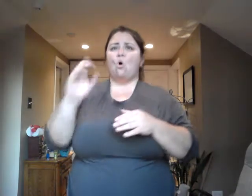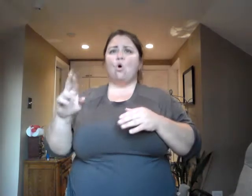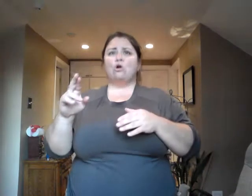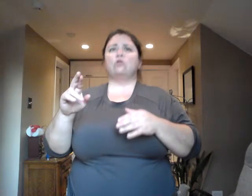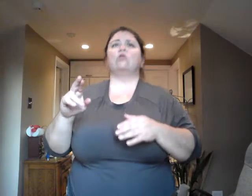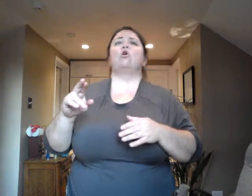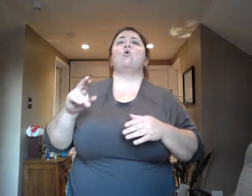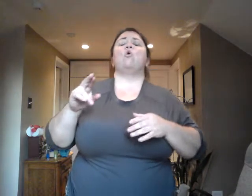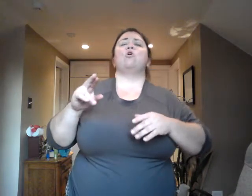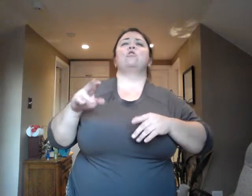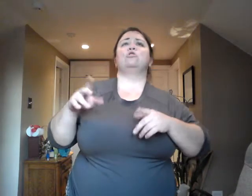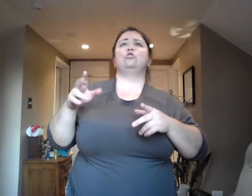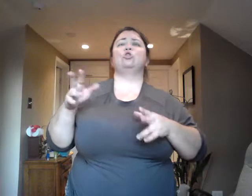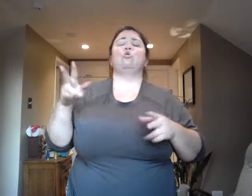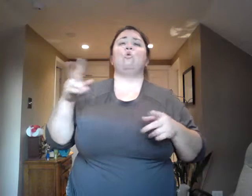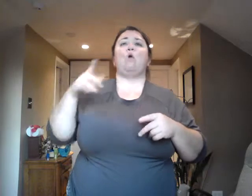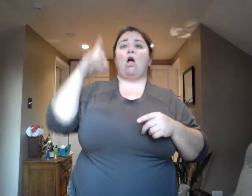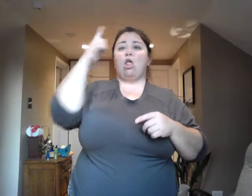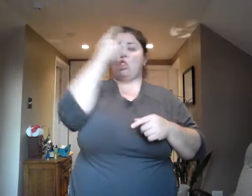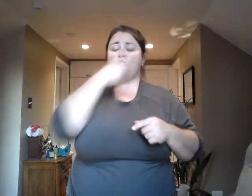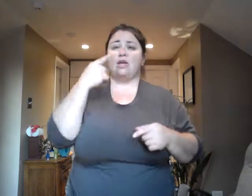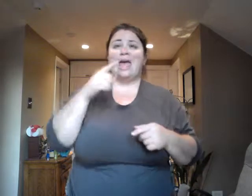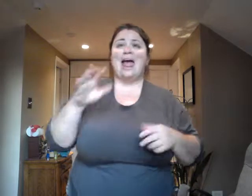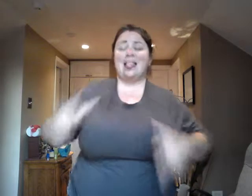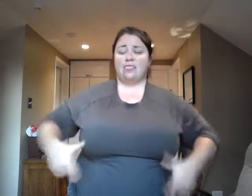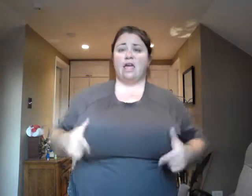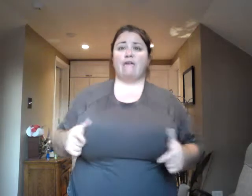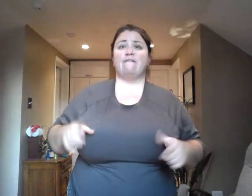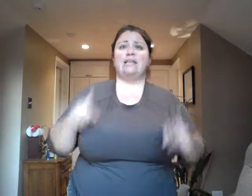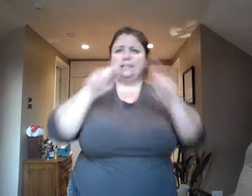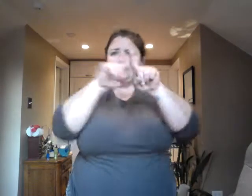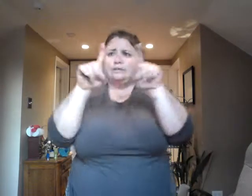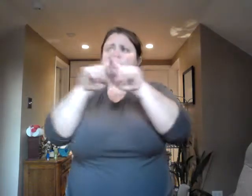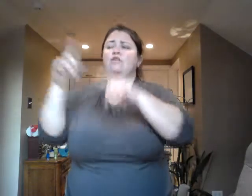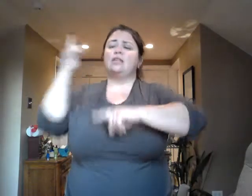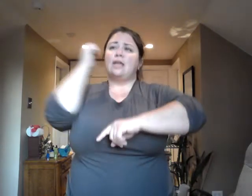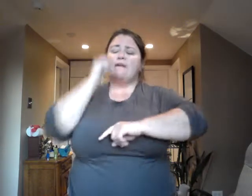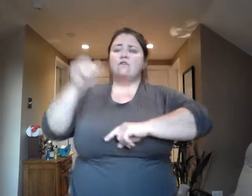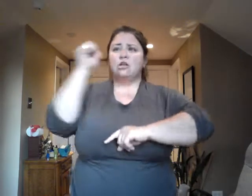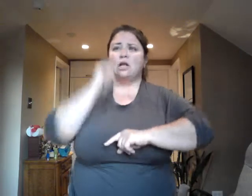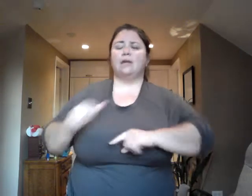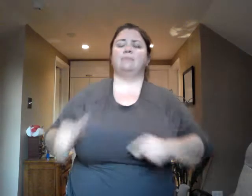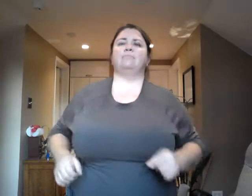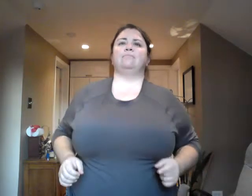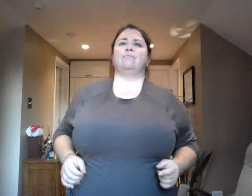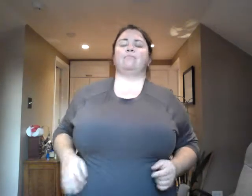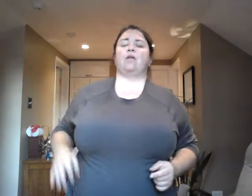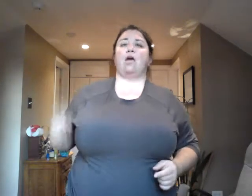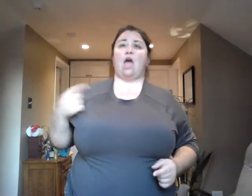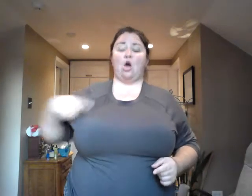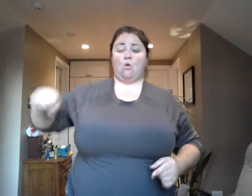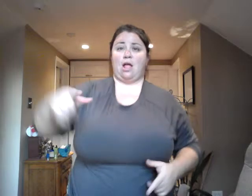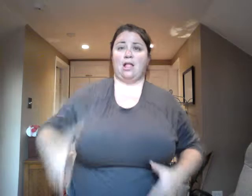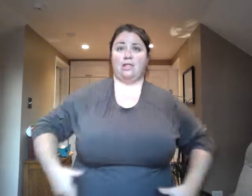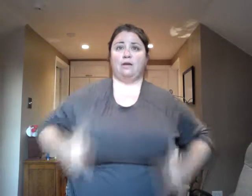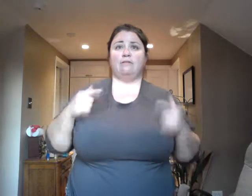of your mind a vision of your beautiful cathedral? Our minds are very powerful tools.